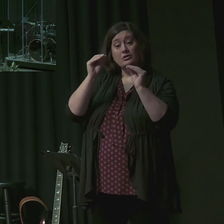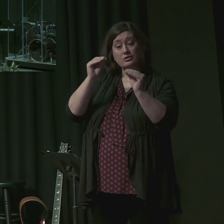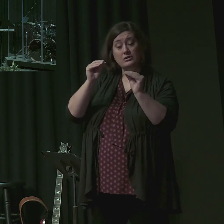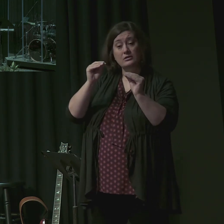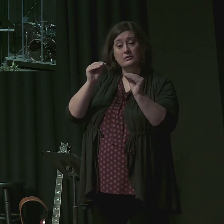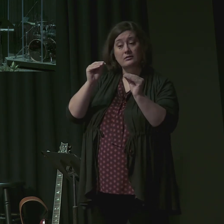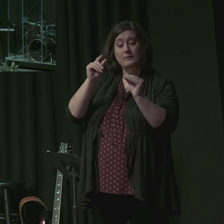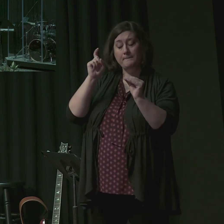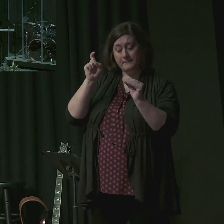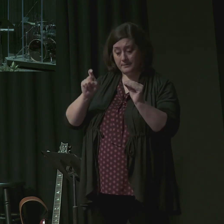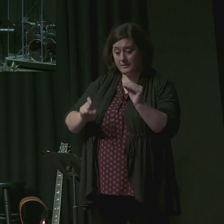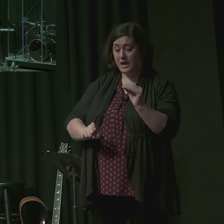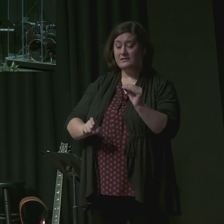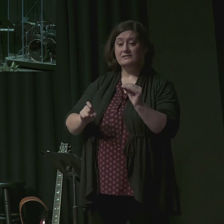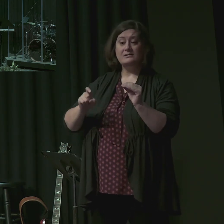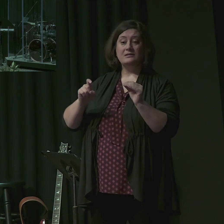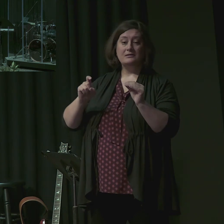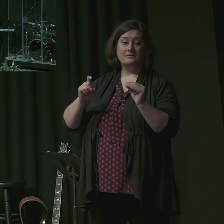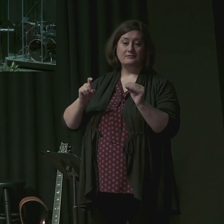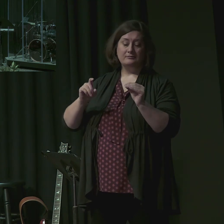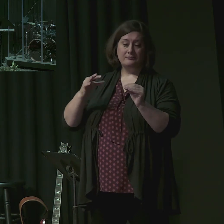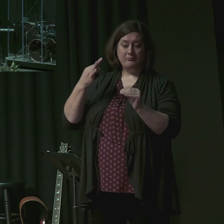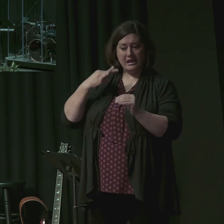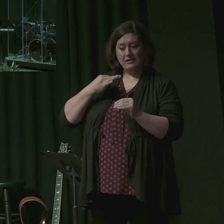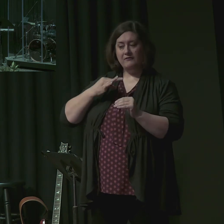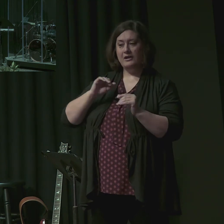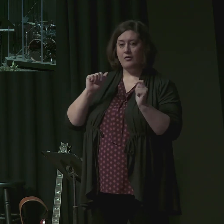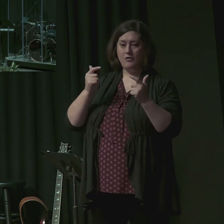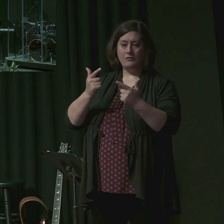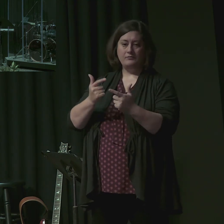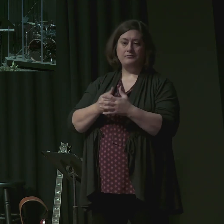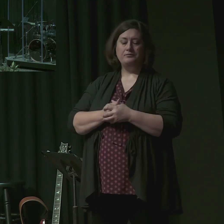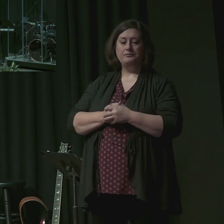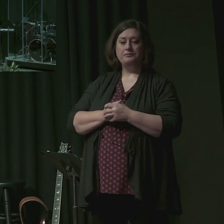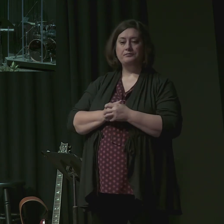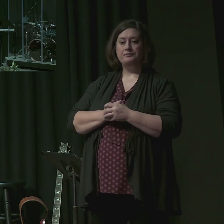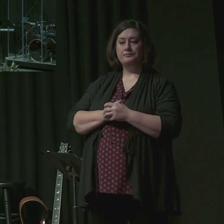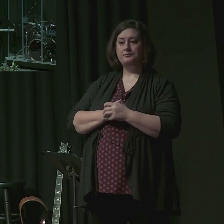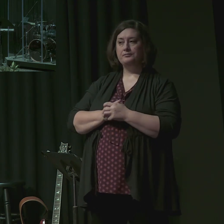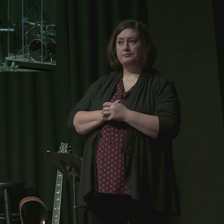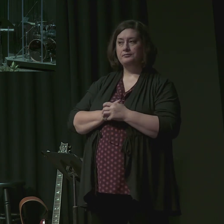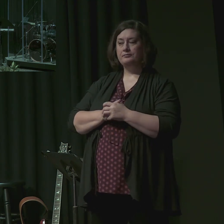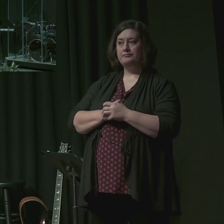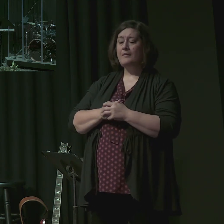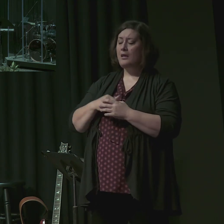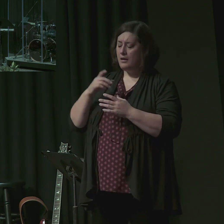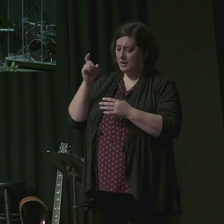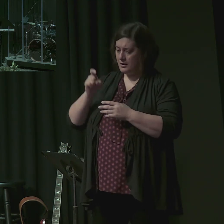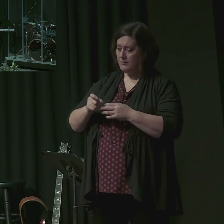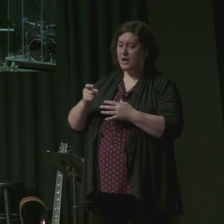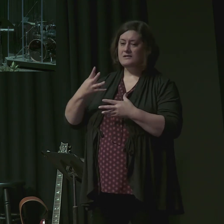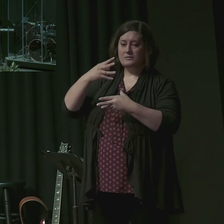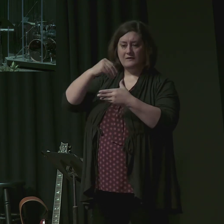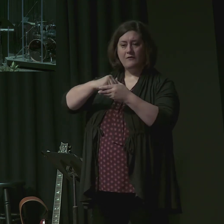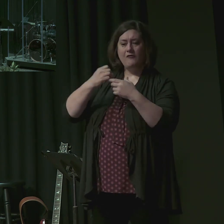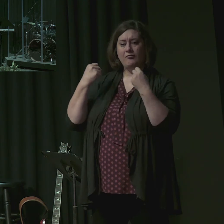our preaching and must fill it. And our instruction must be proclaimed and heralded with power